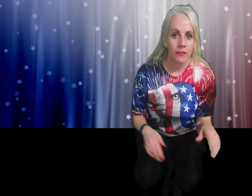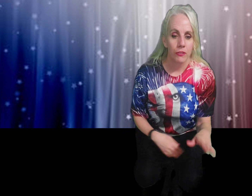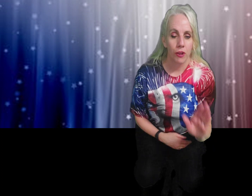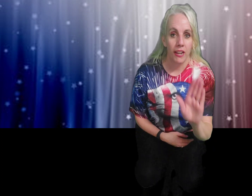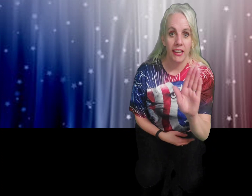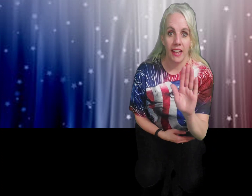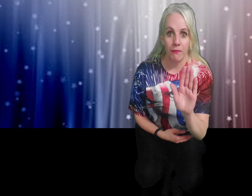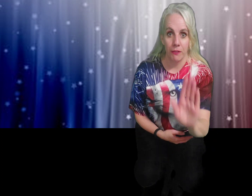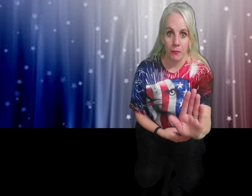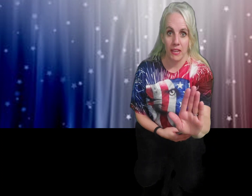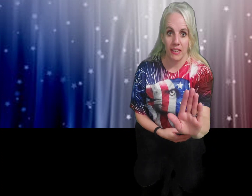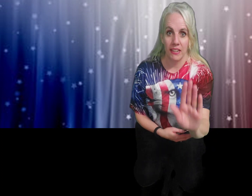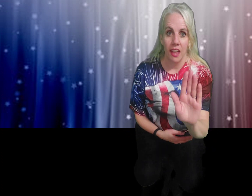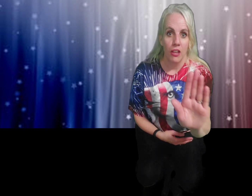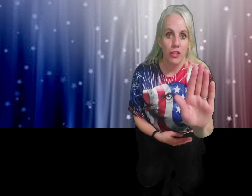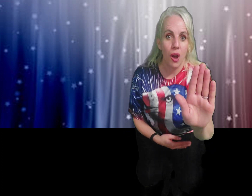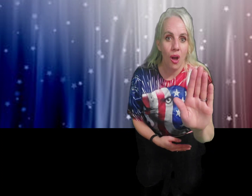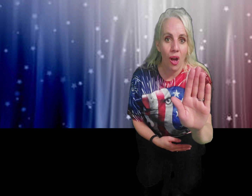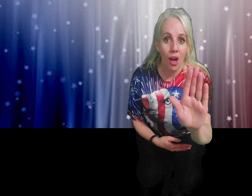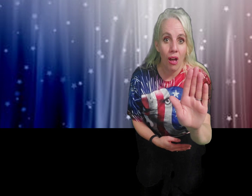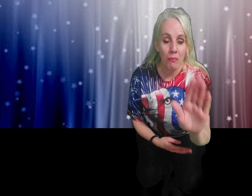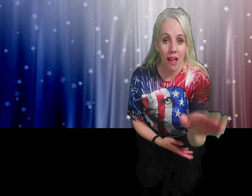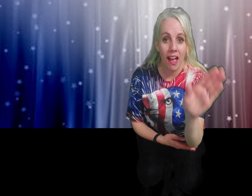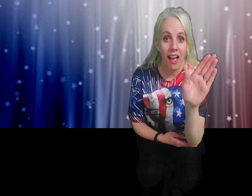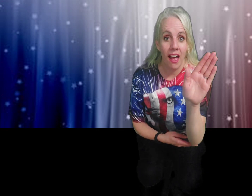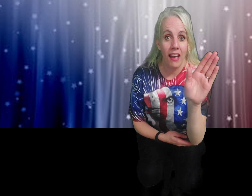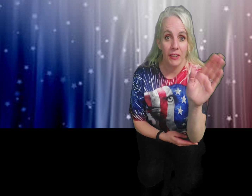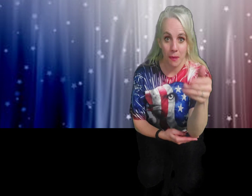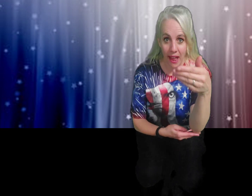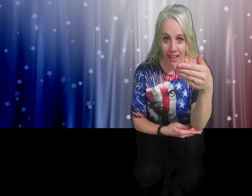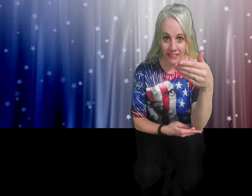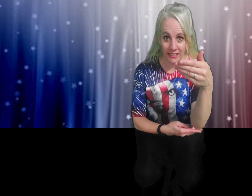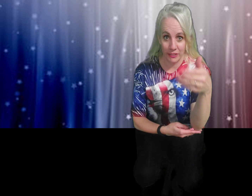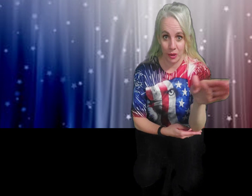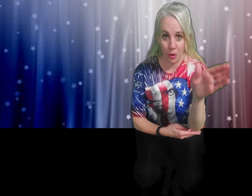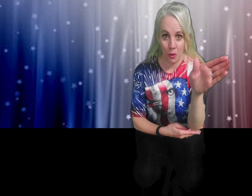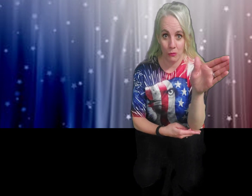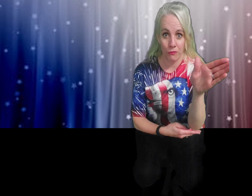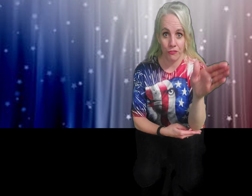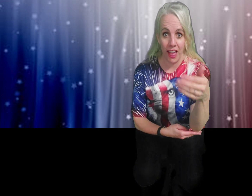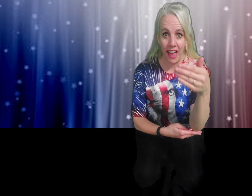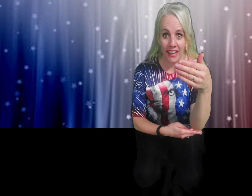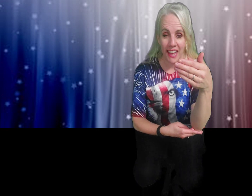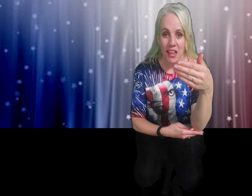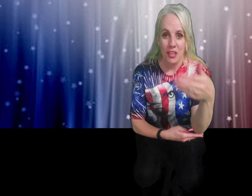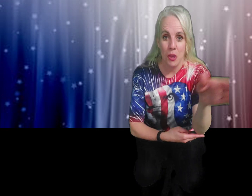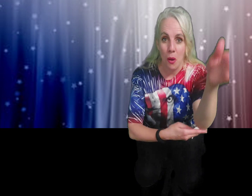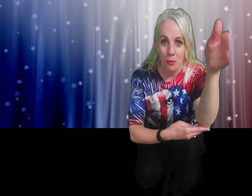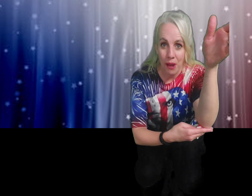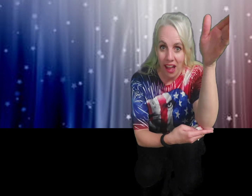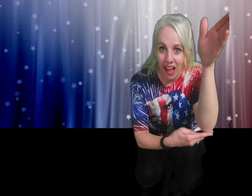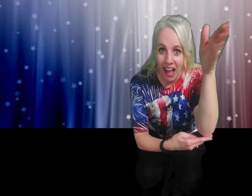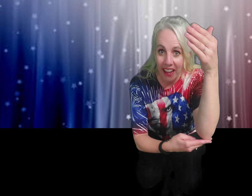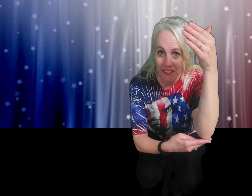Try it again from the beginning. You're a grand old flag. You're a high